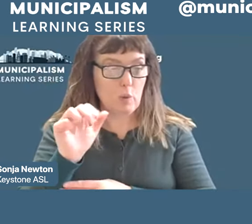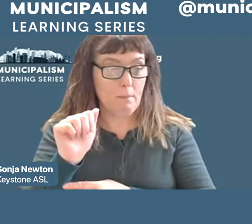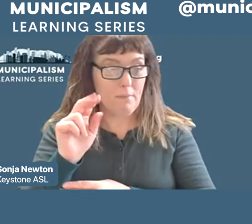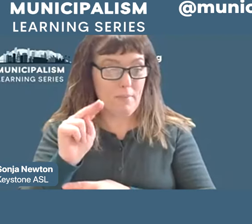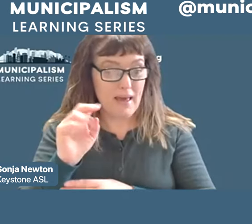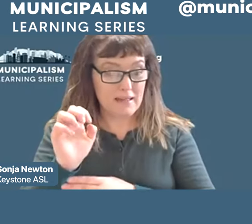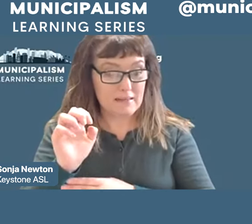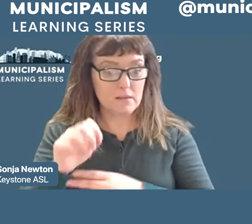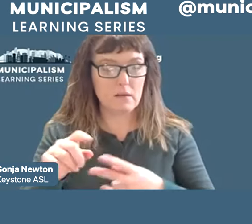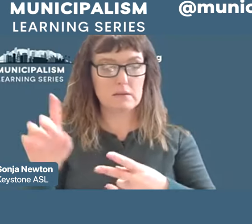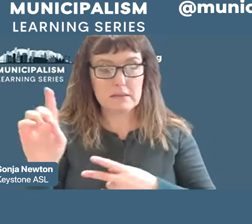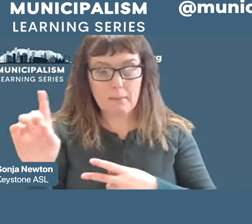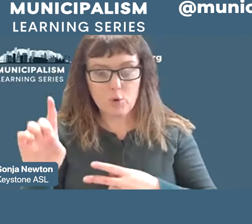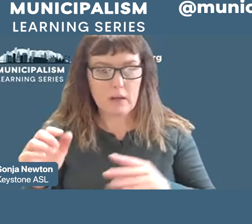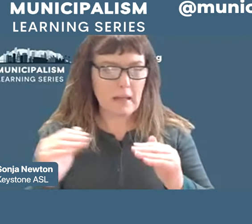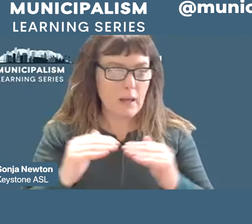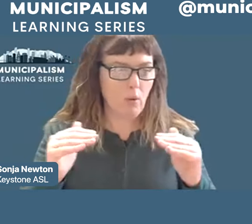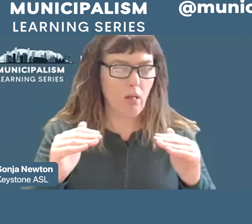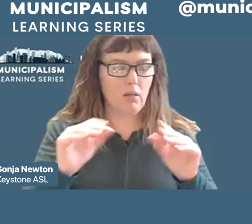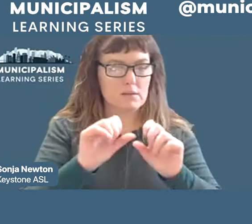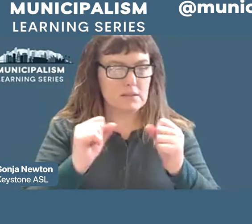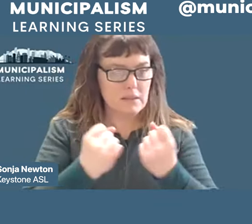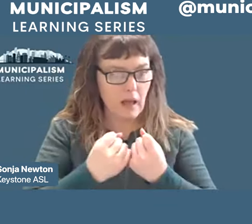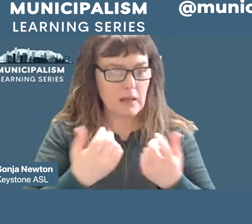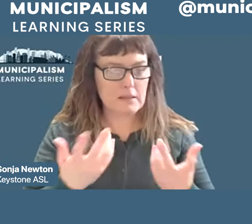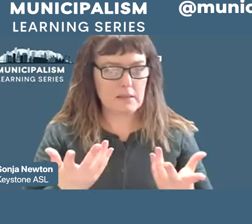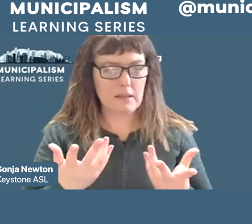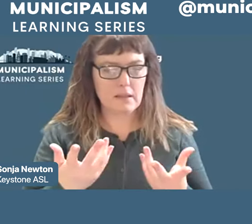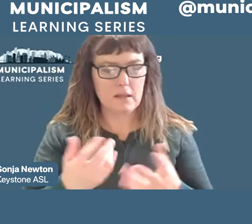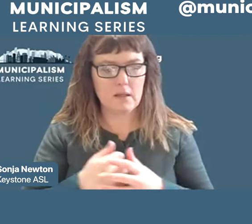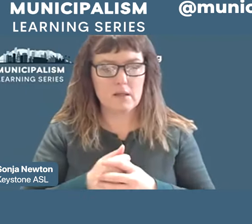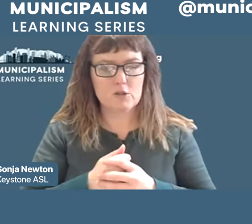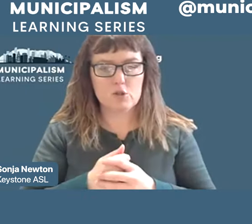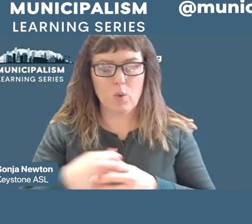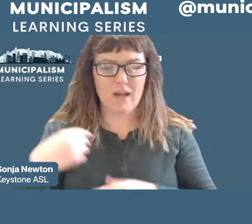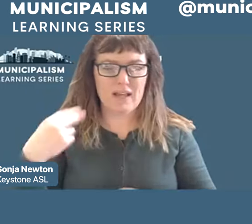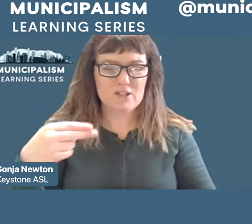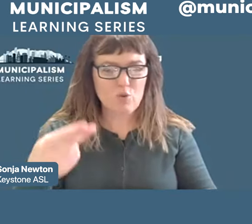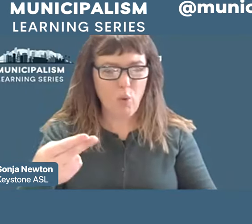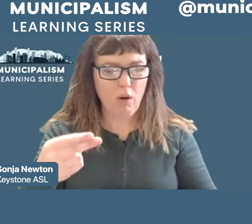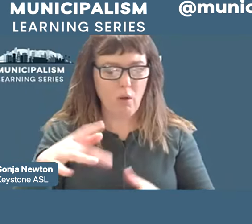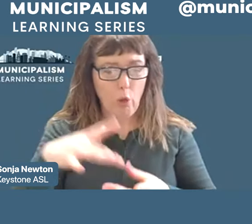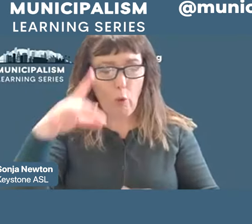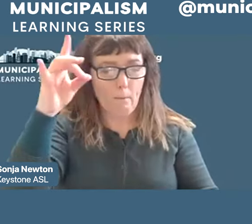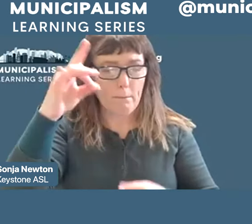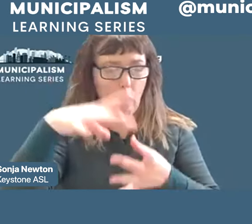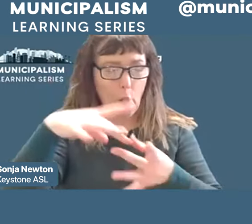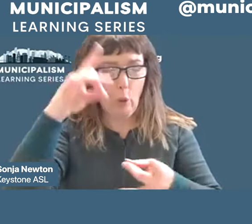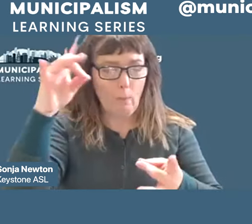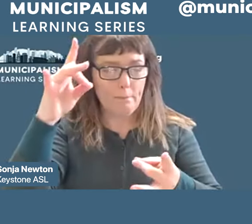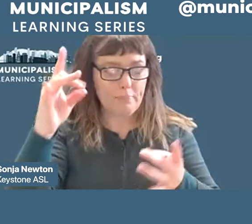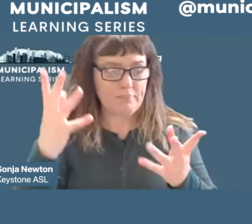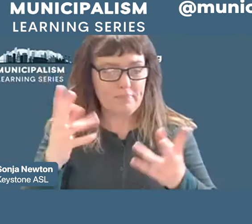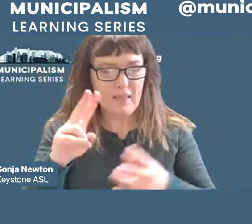risk of doing so in a historical vacuum, of somehow believing that we are without any historical precedents or